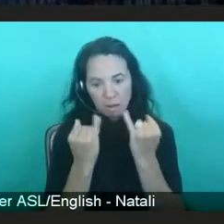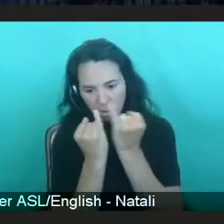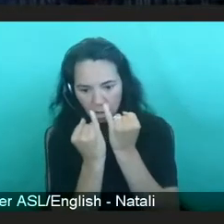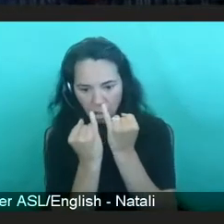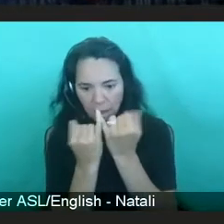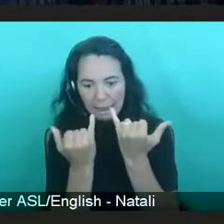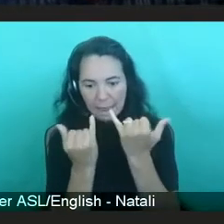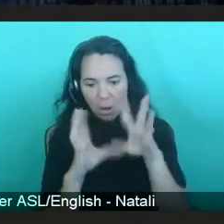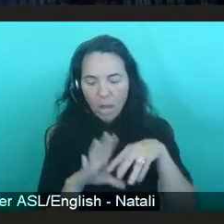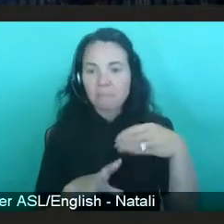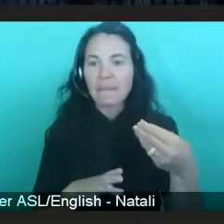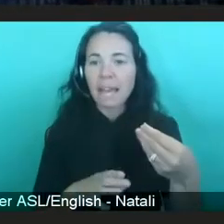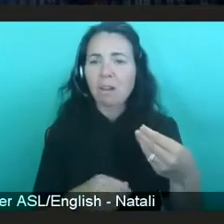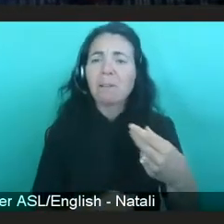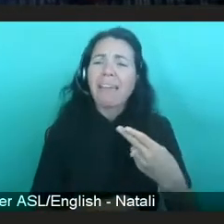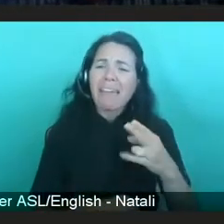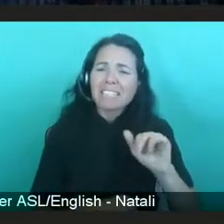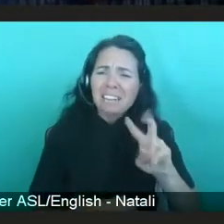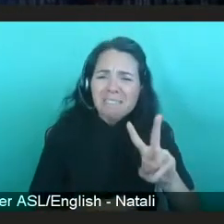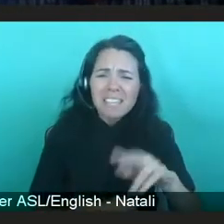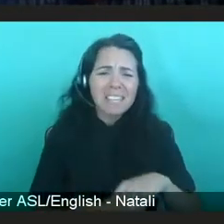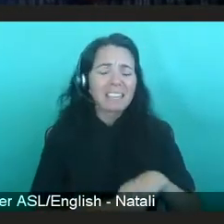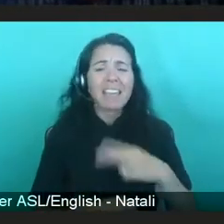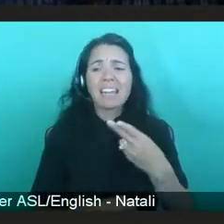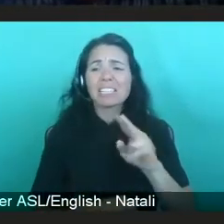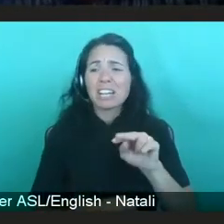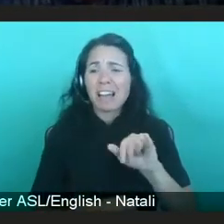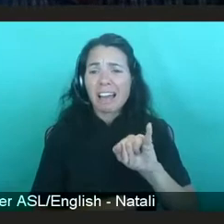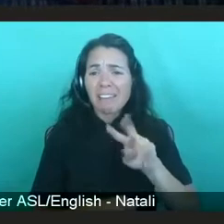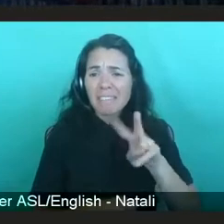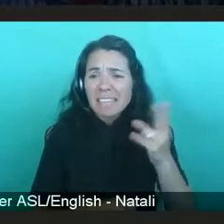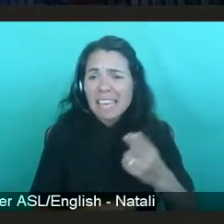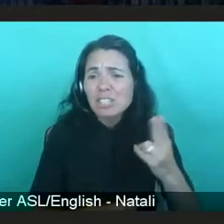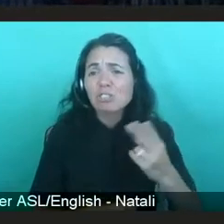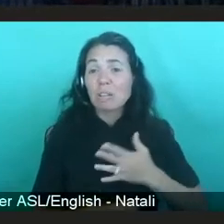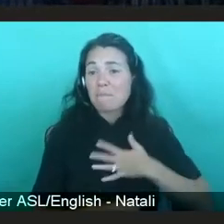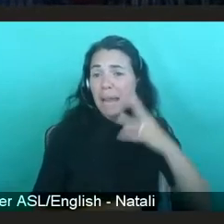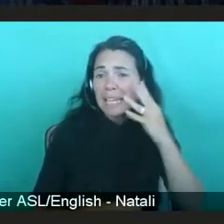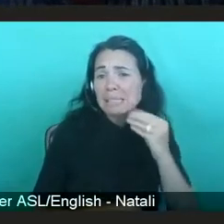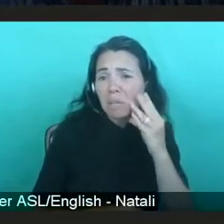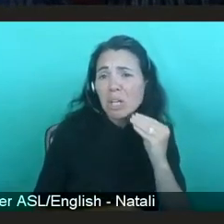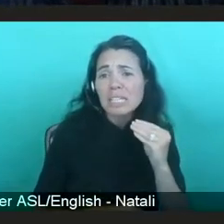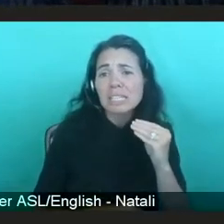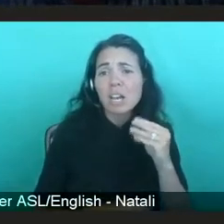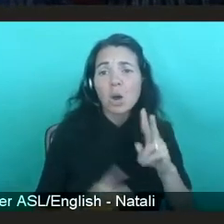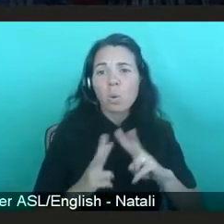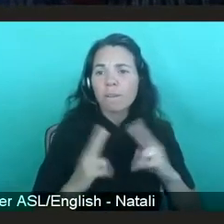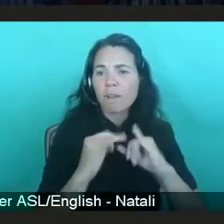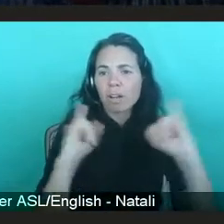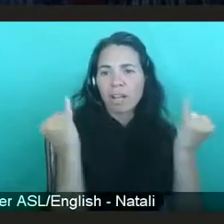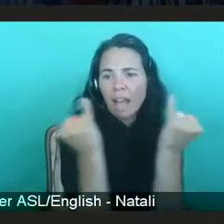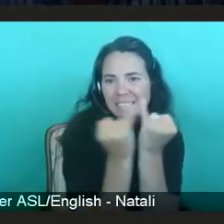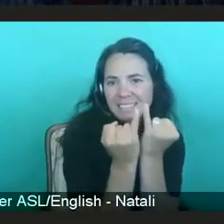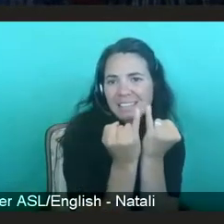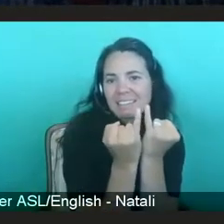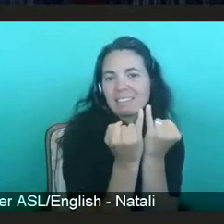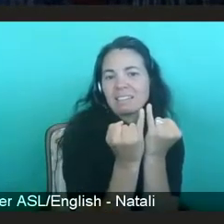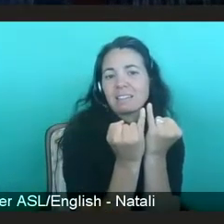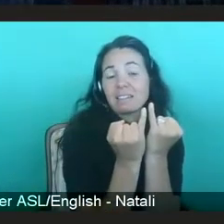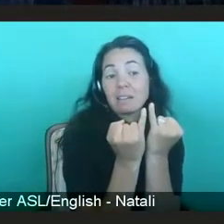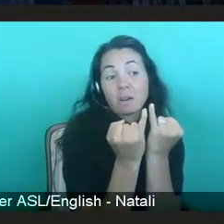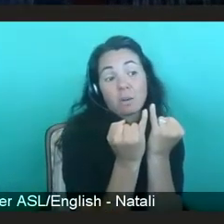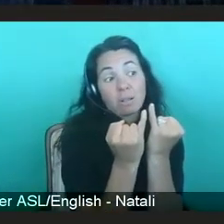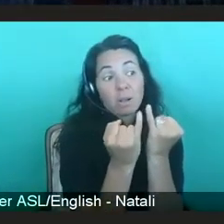of HIV and even my own experience, where ways in regards to isolation sort of fueled not only my addiction,